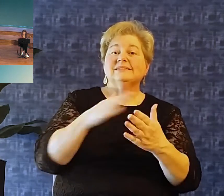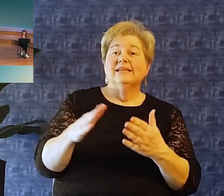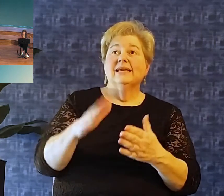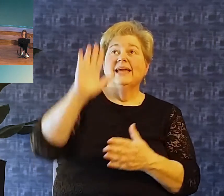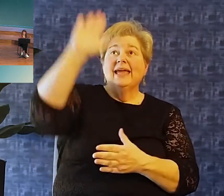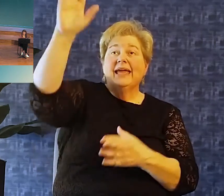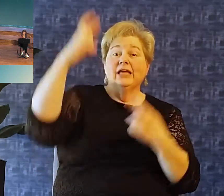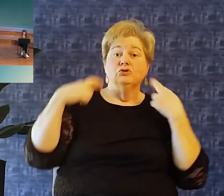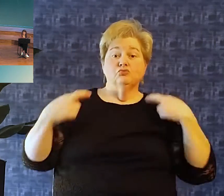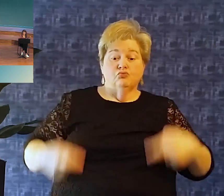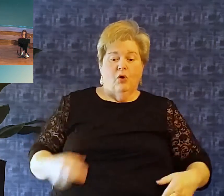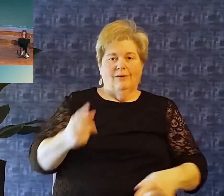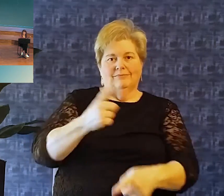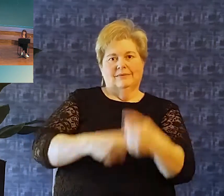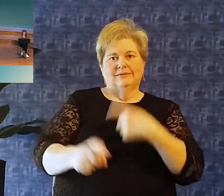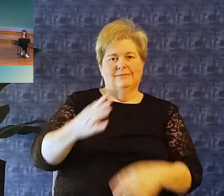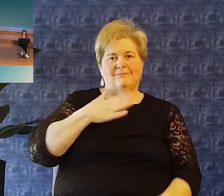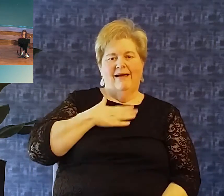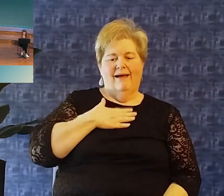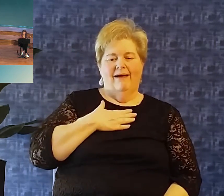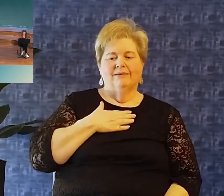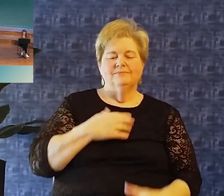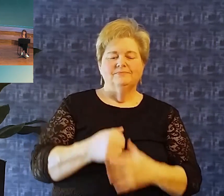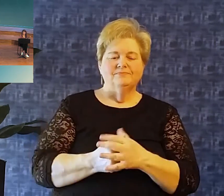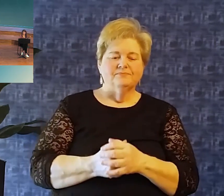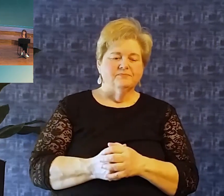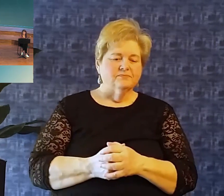robes for mine, and then the song, living waters. Sorry.cheán